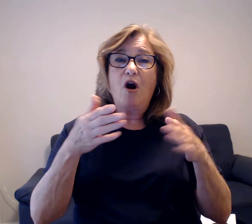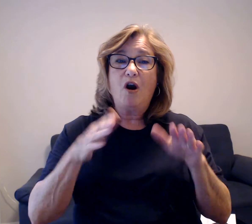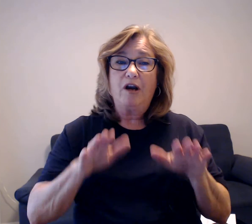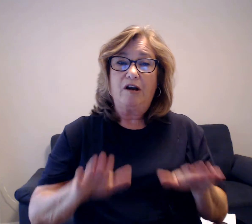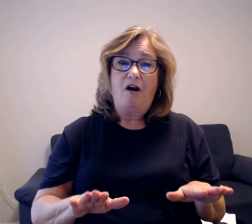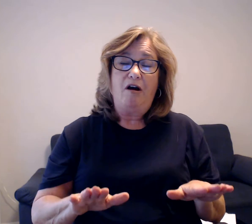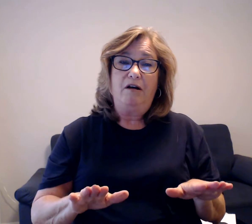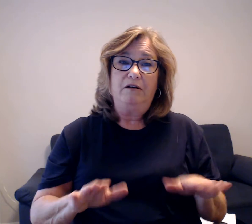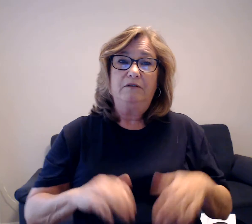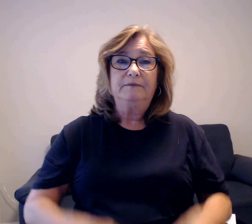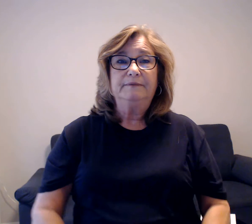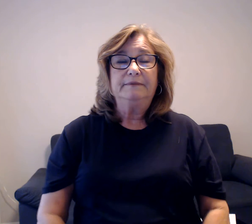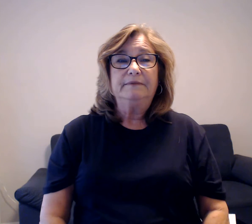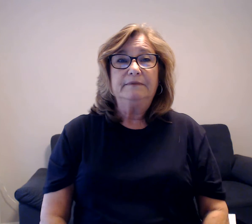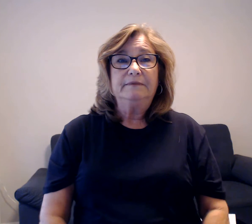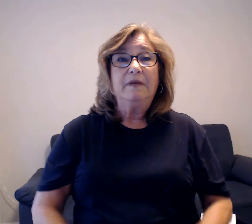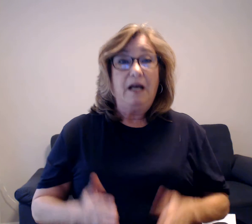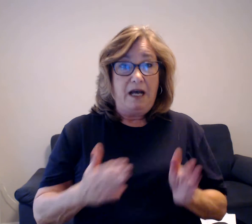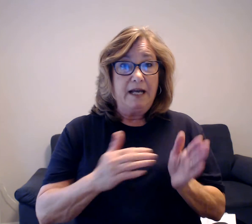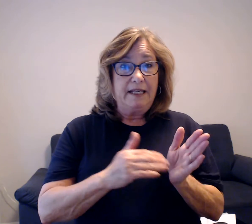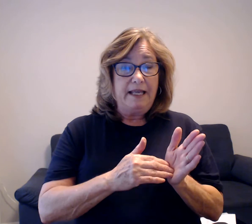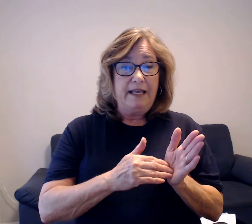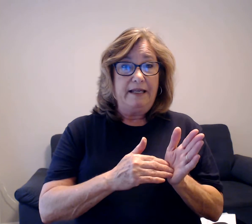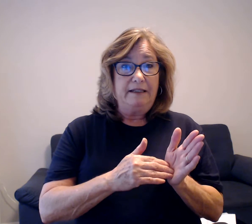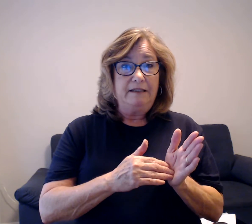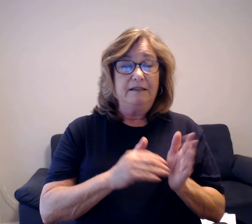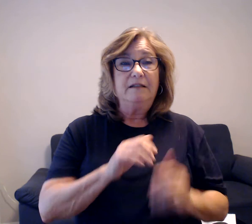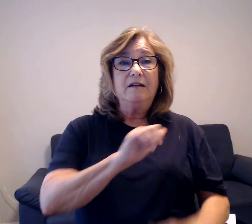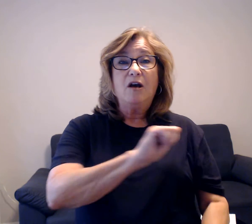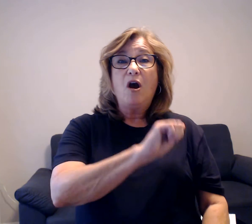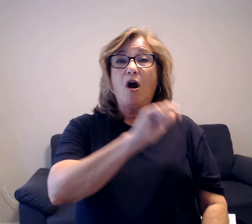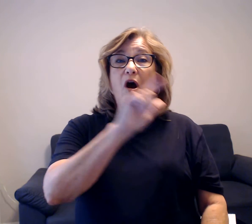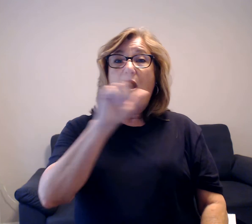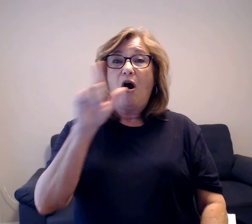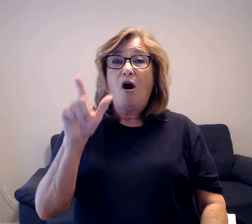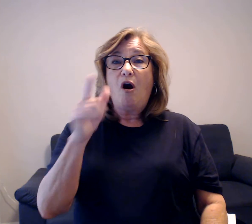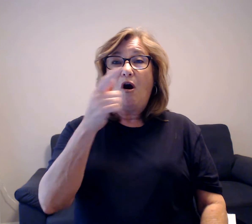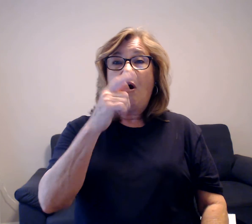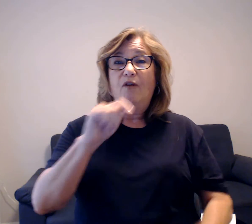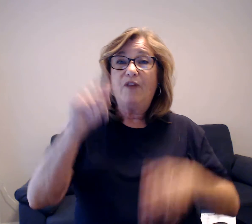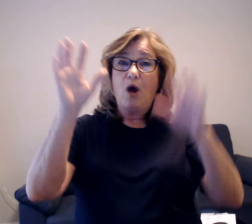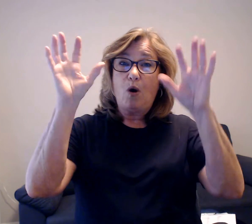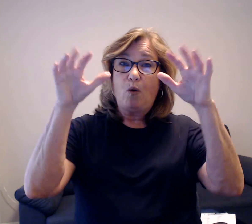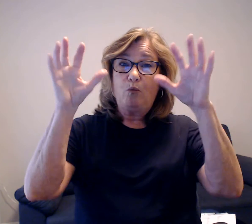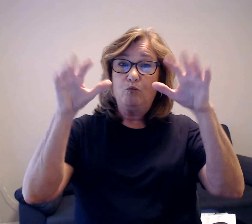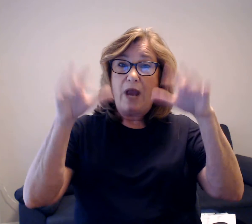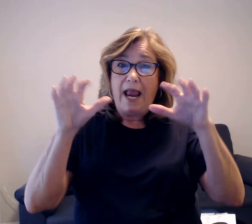Number 7. All the rain clouds are gone.